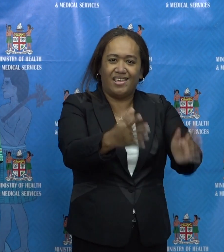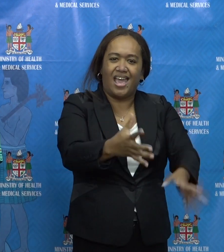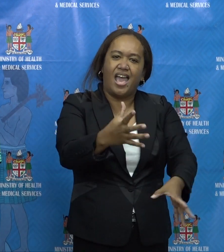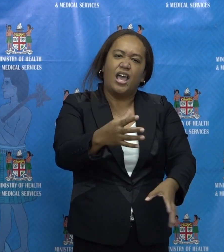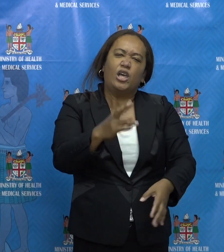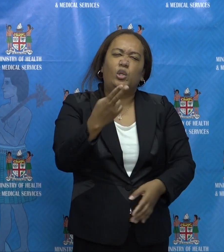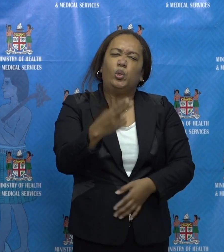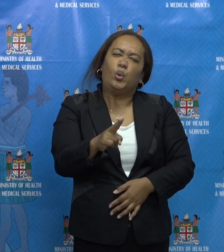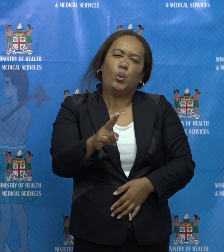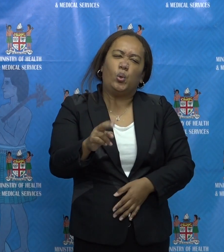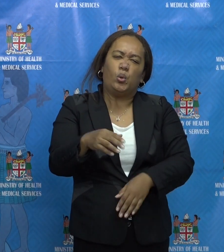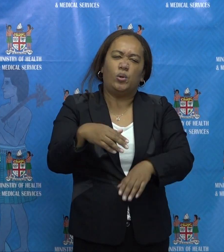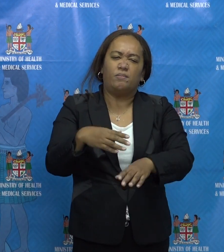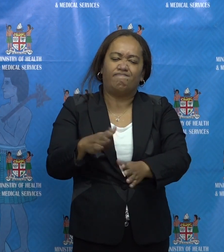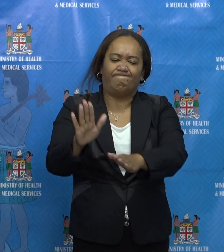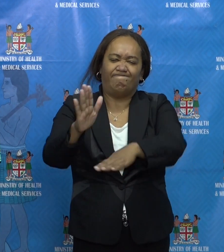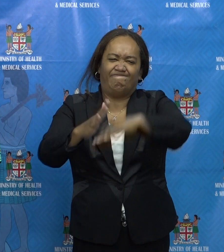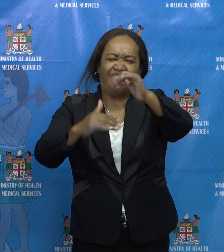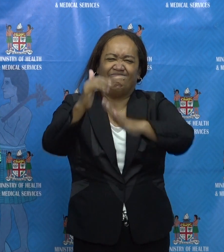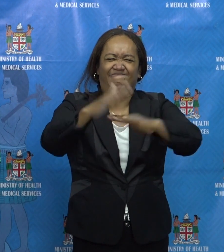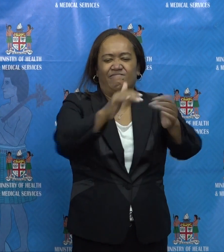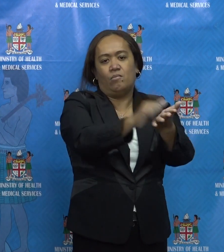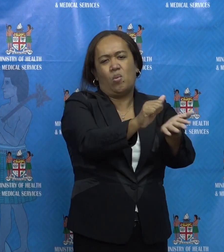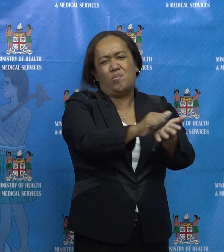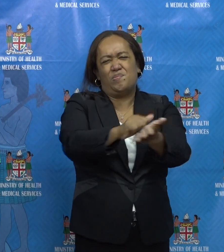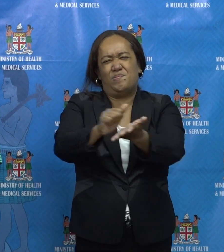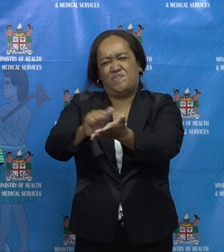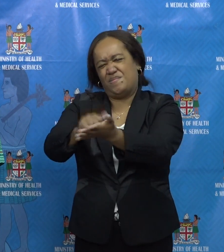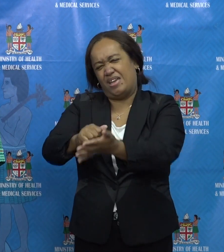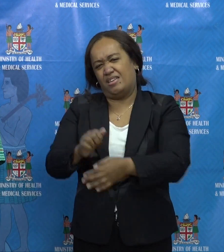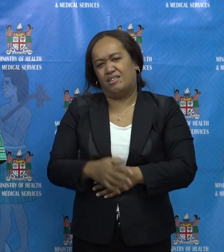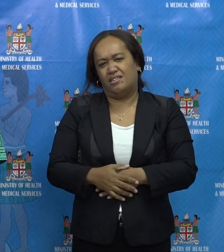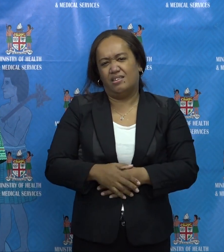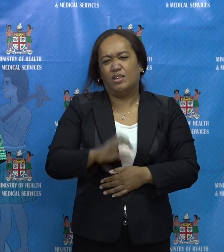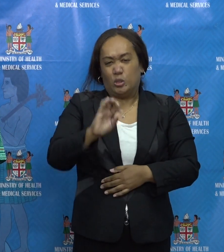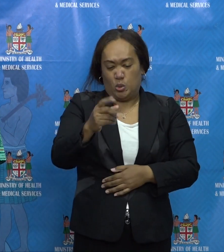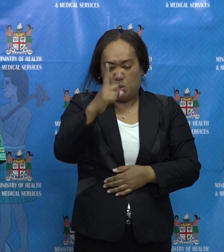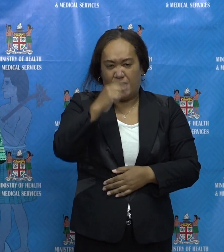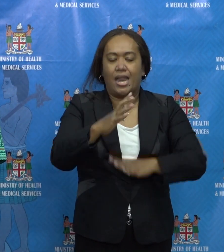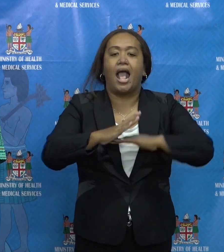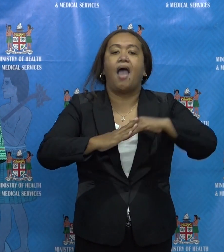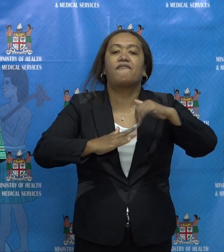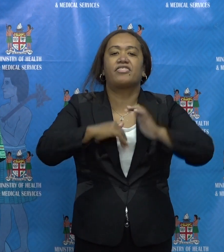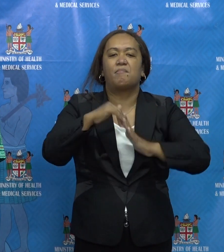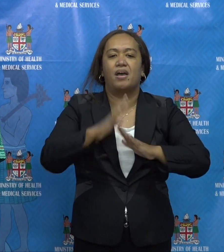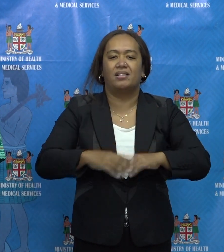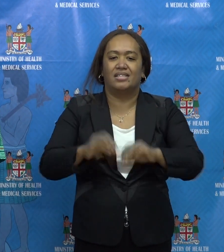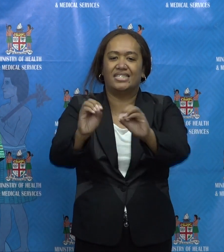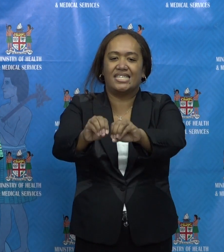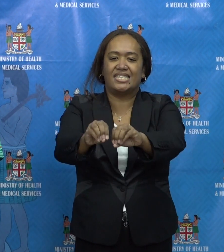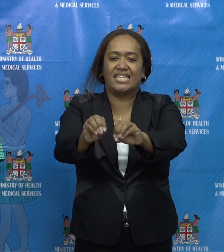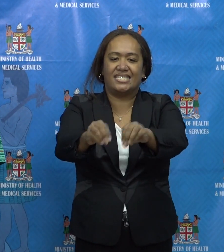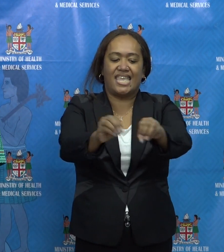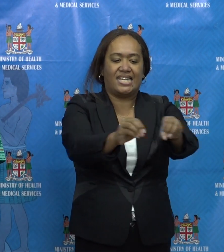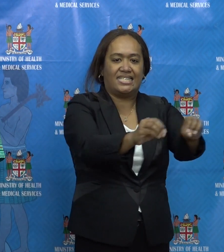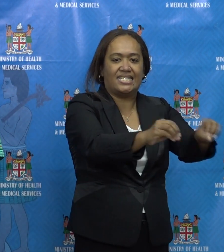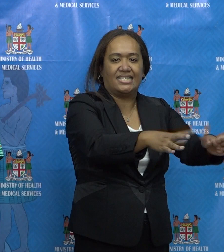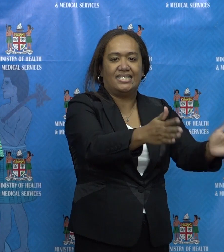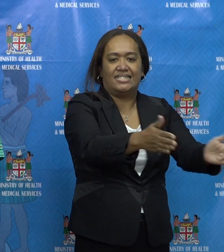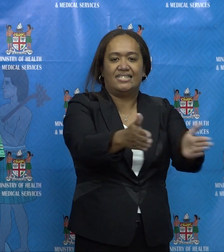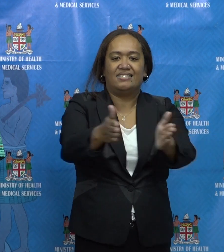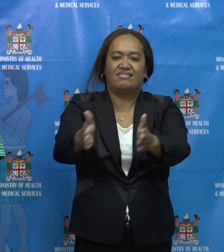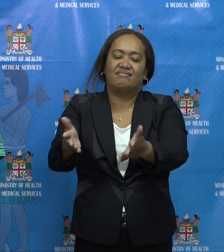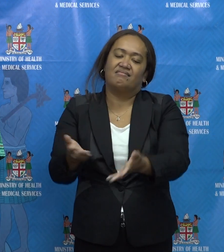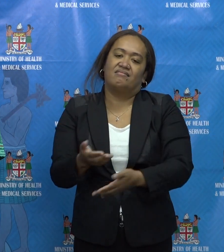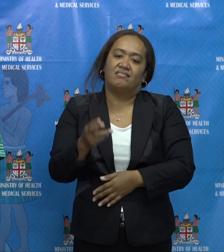quickly and waiting for use, so that it's in a more ideal setup prior to a person going